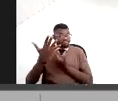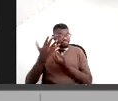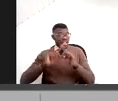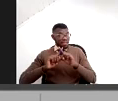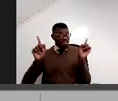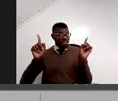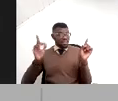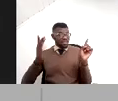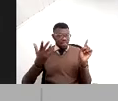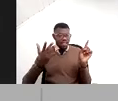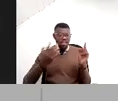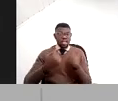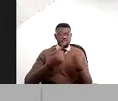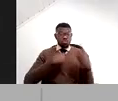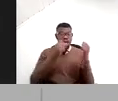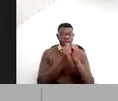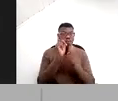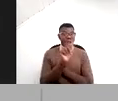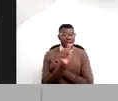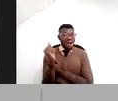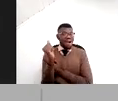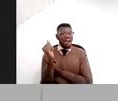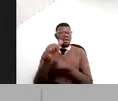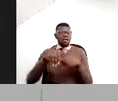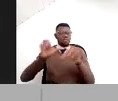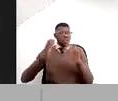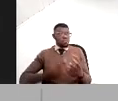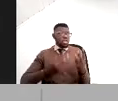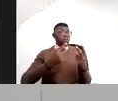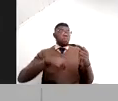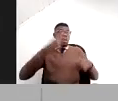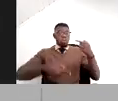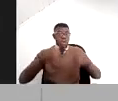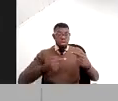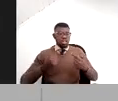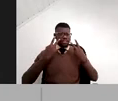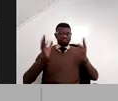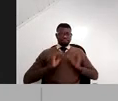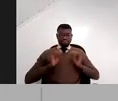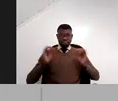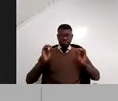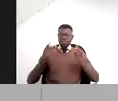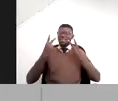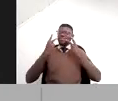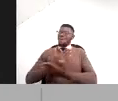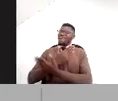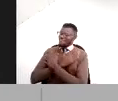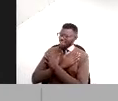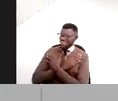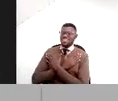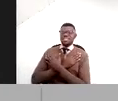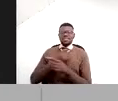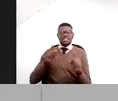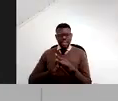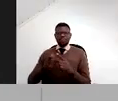talking to each other. They don't see the farmer next door as their competitor. They see him, her as a colleague, and they align